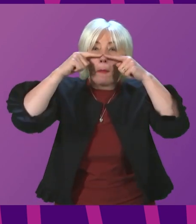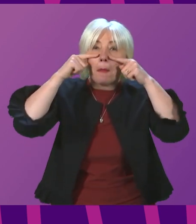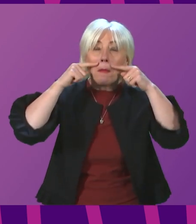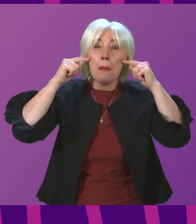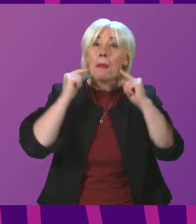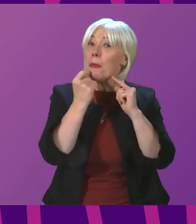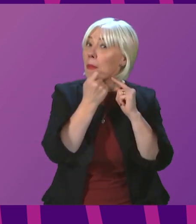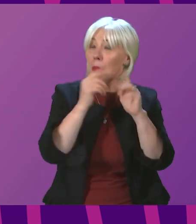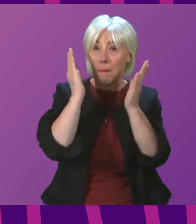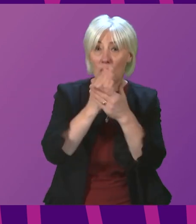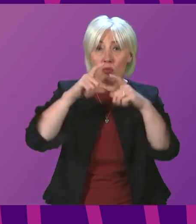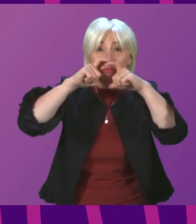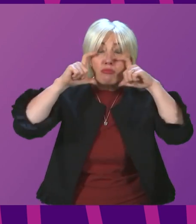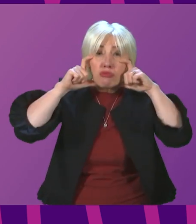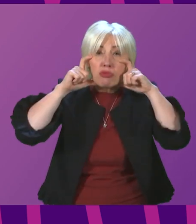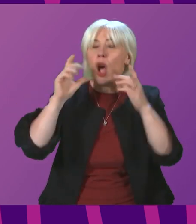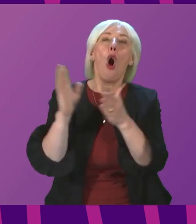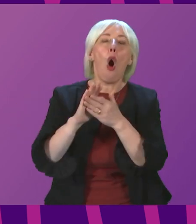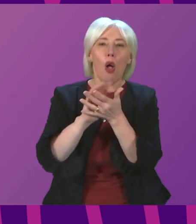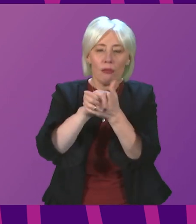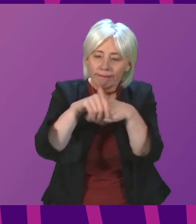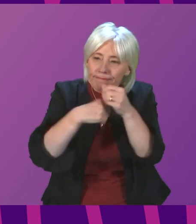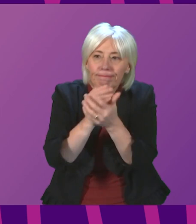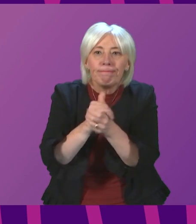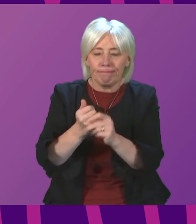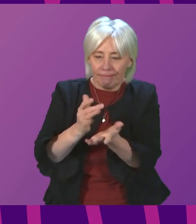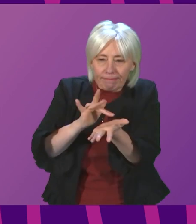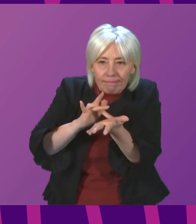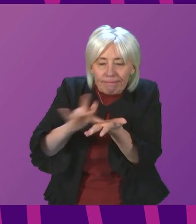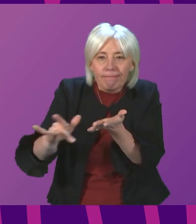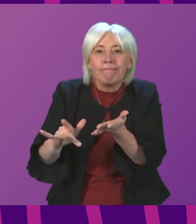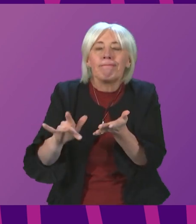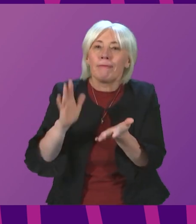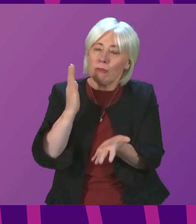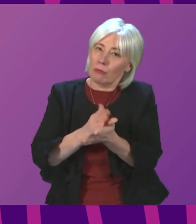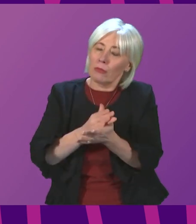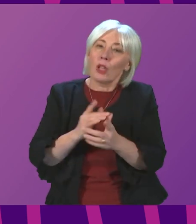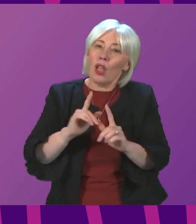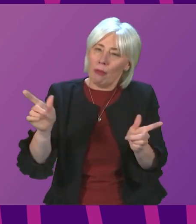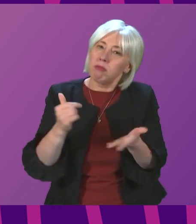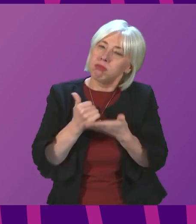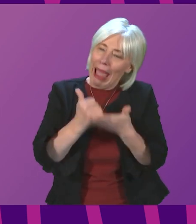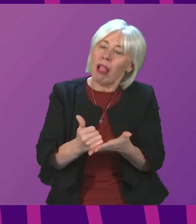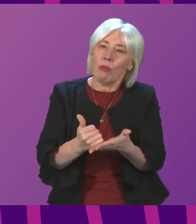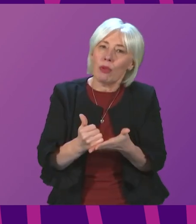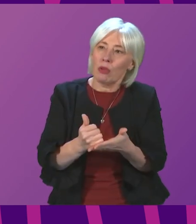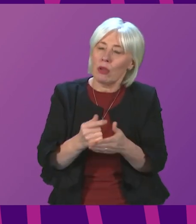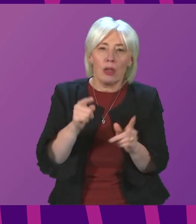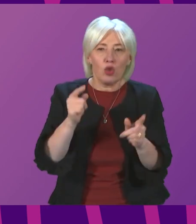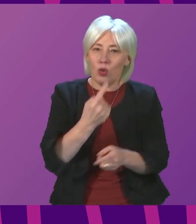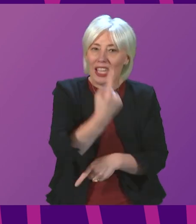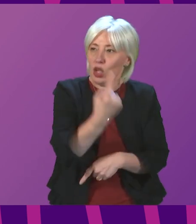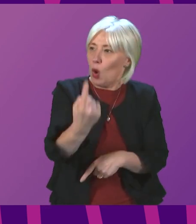nose and follow all advice on hygiene. These steps do make a difference. They are making a difference to each